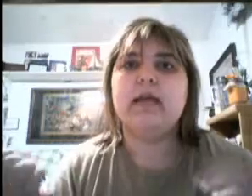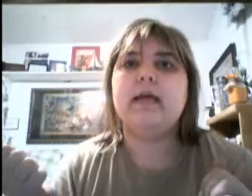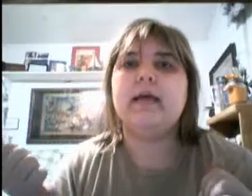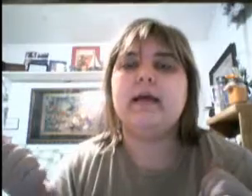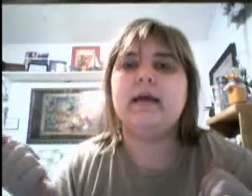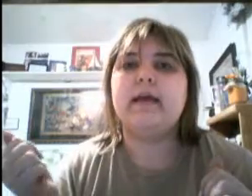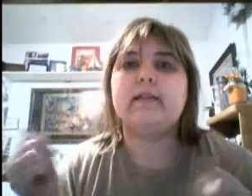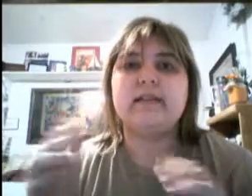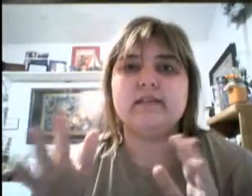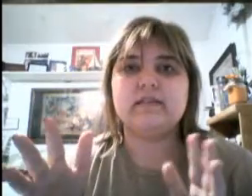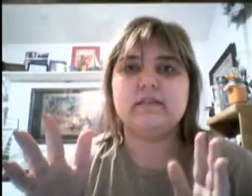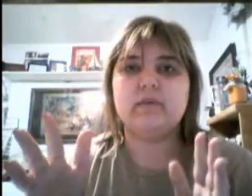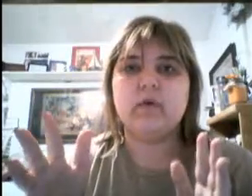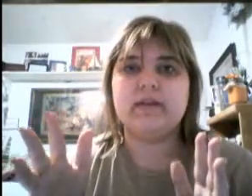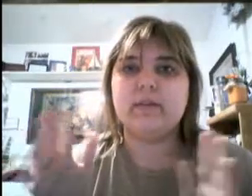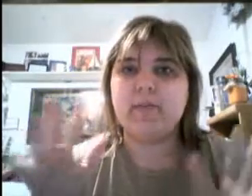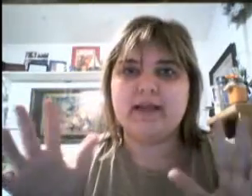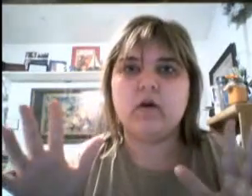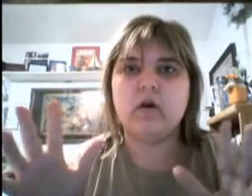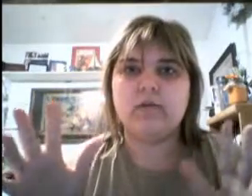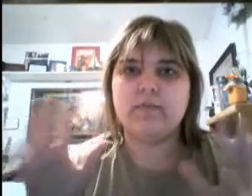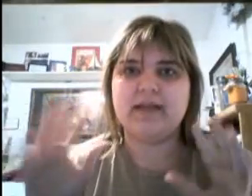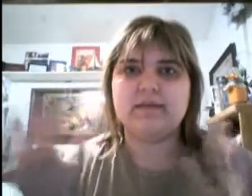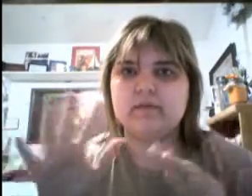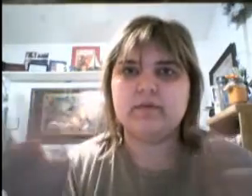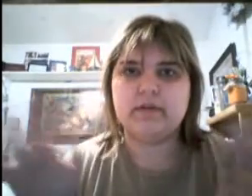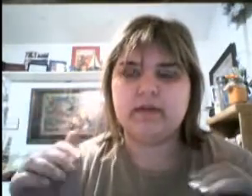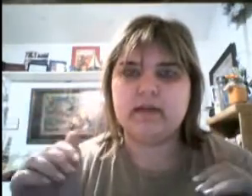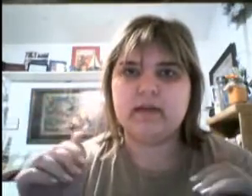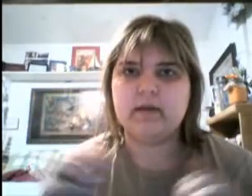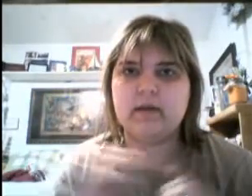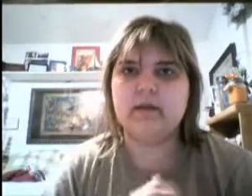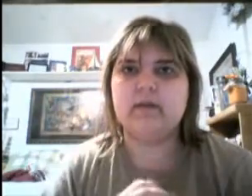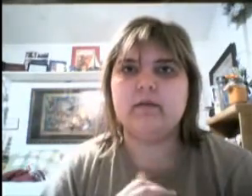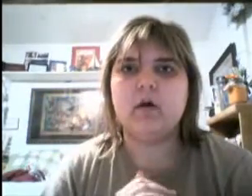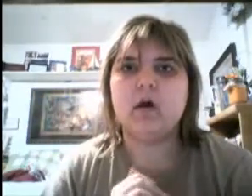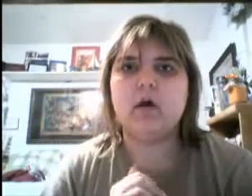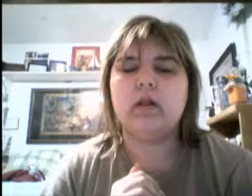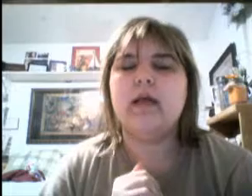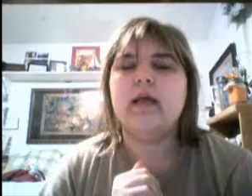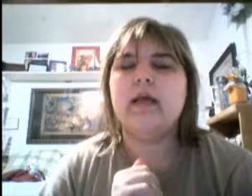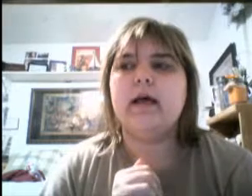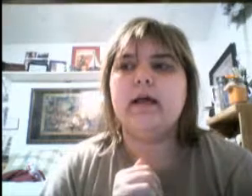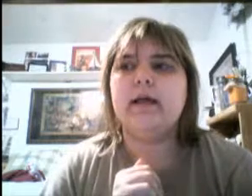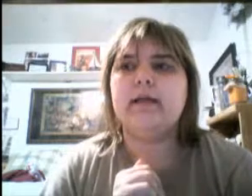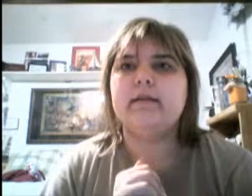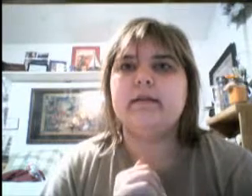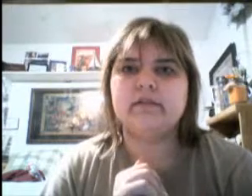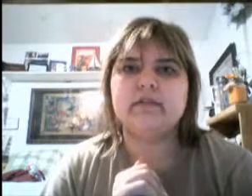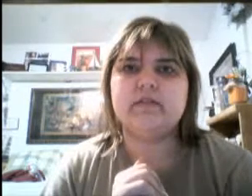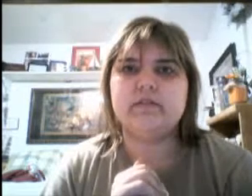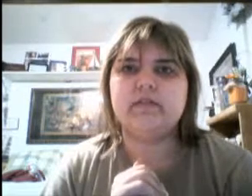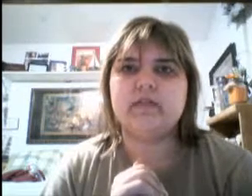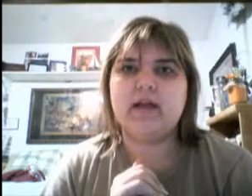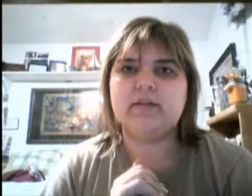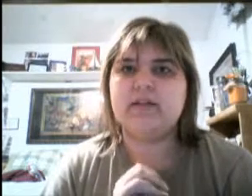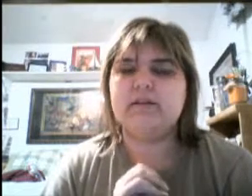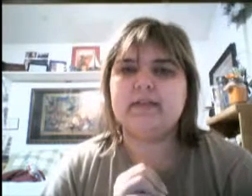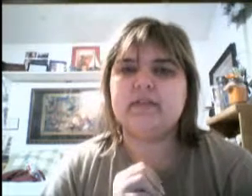at least the one in the main hall, the main D23 hall, there's those two lines. And you have to get